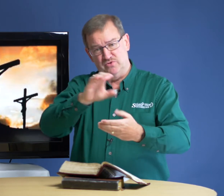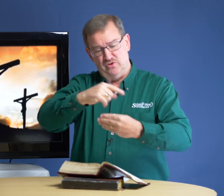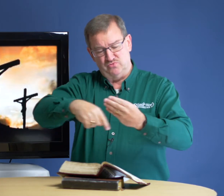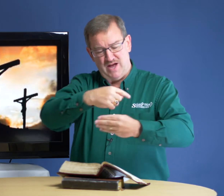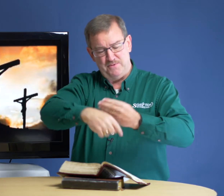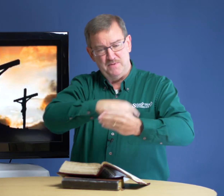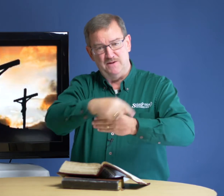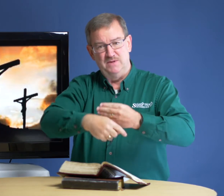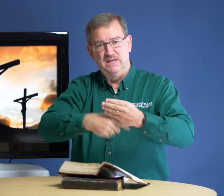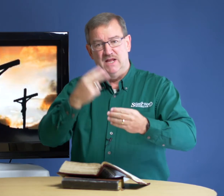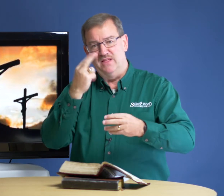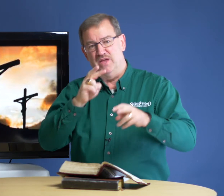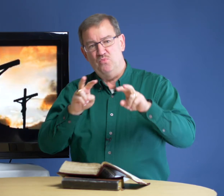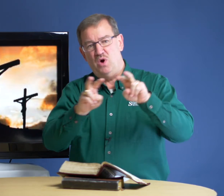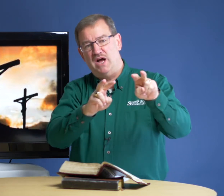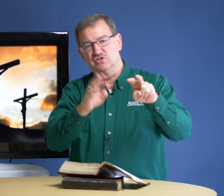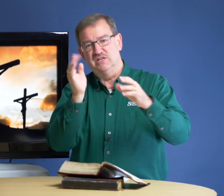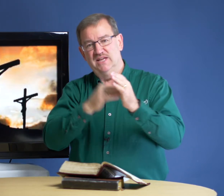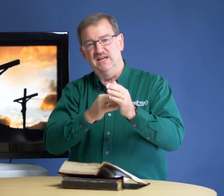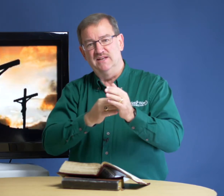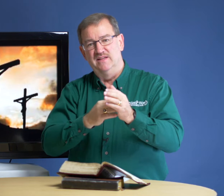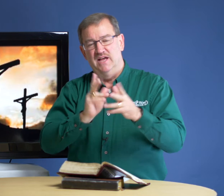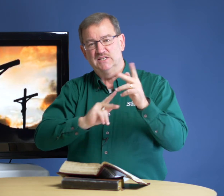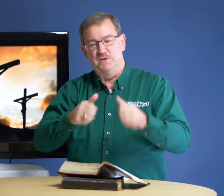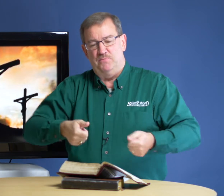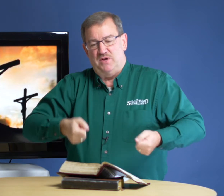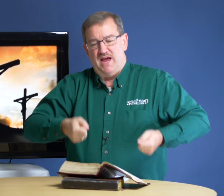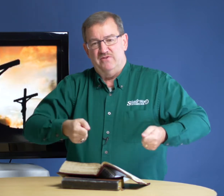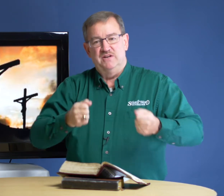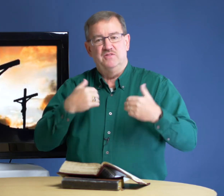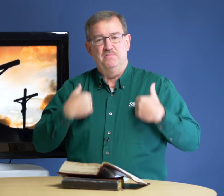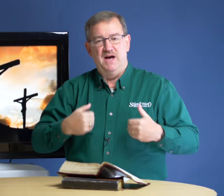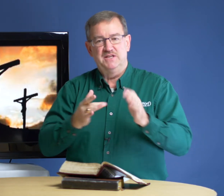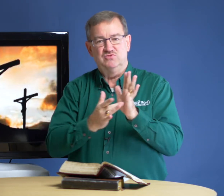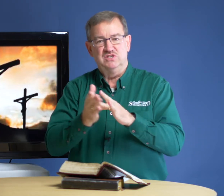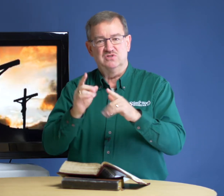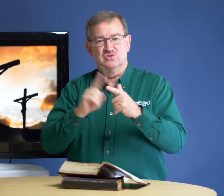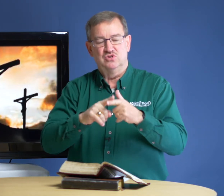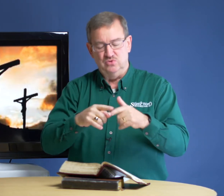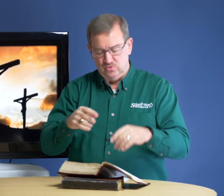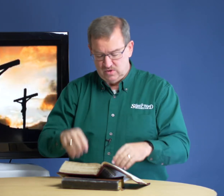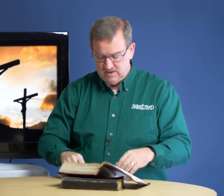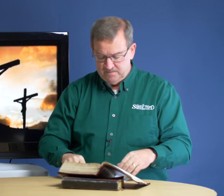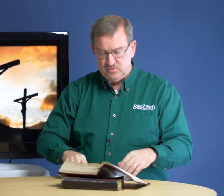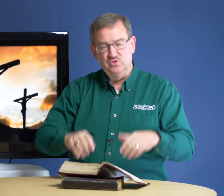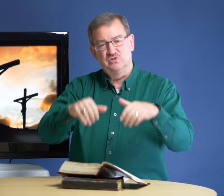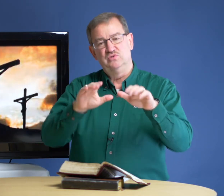cross. Wrap him up. And they watched again as people carried the body of Jesus to a tomb.